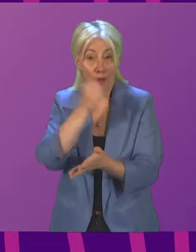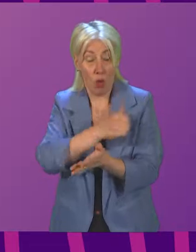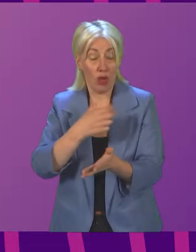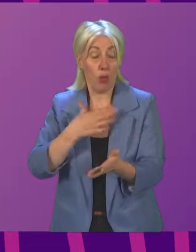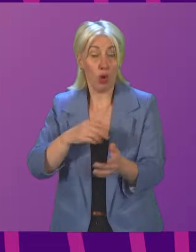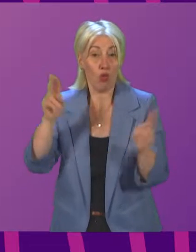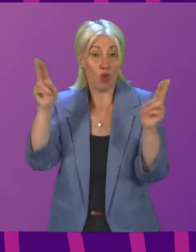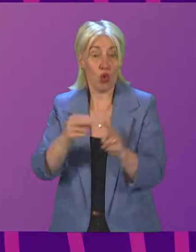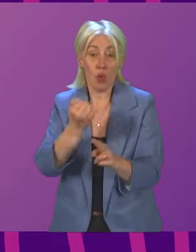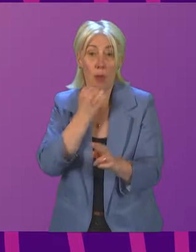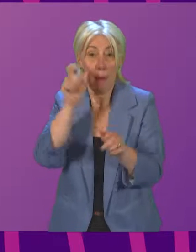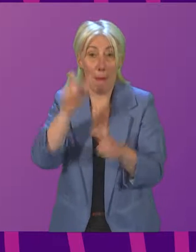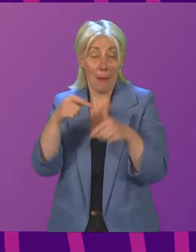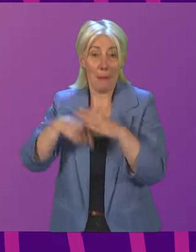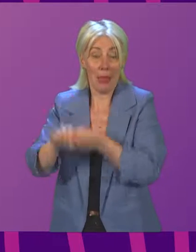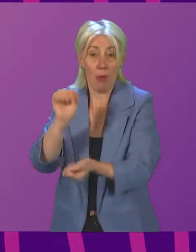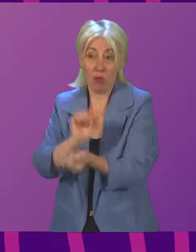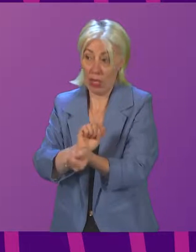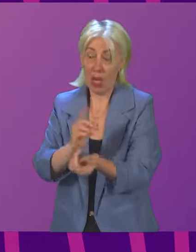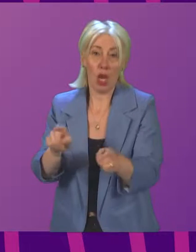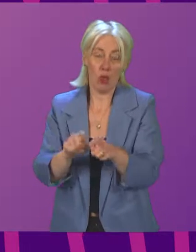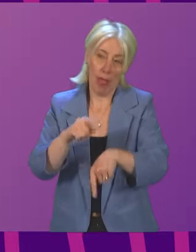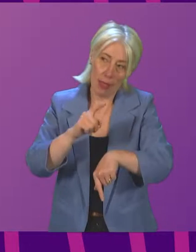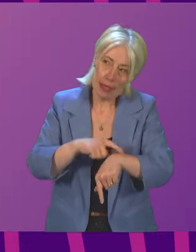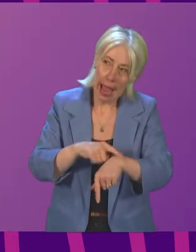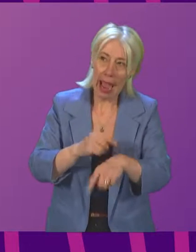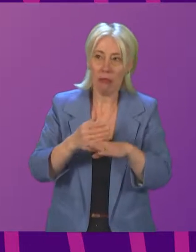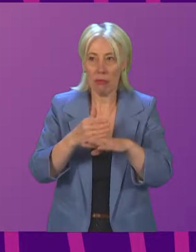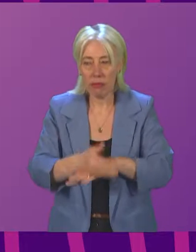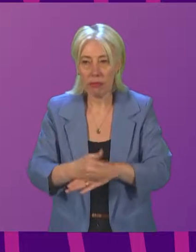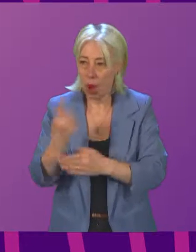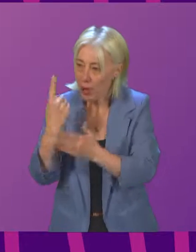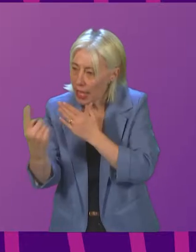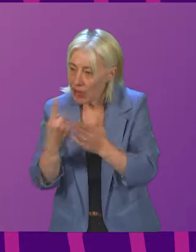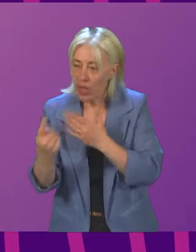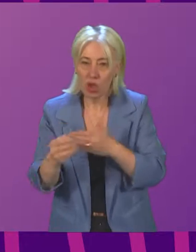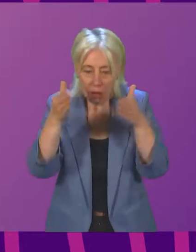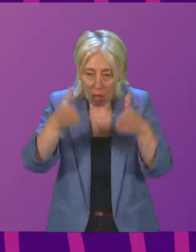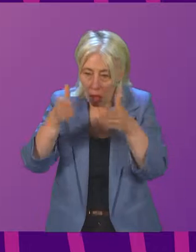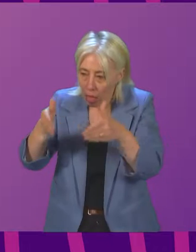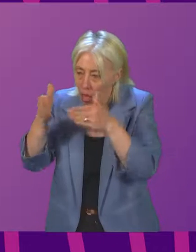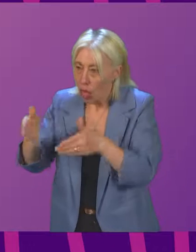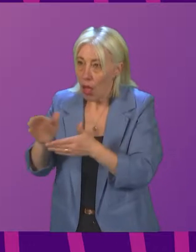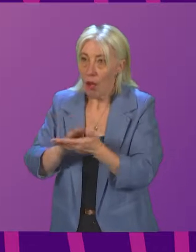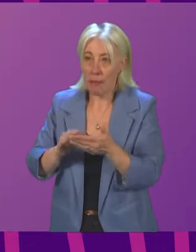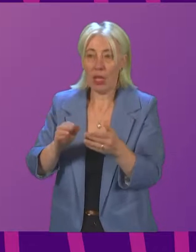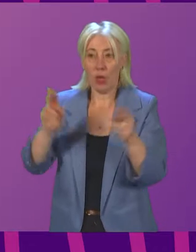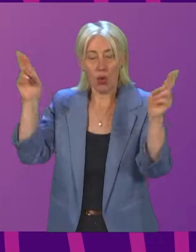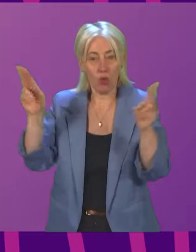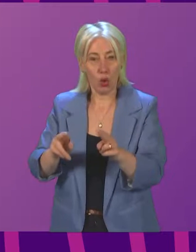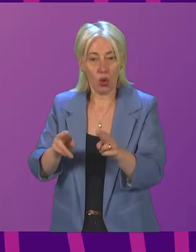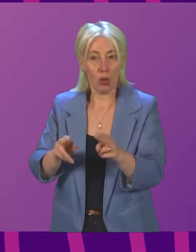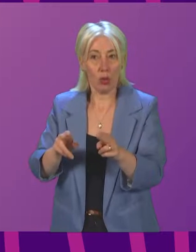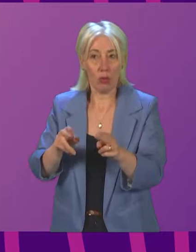population, the amount of time and effort that can be spent on individual prisoners is greater and thereby reducing even further the